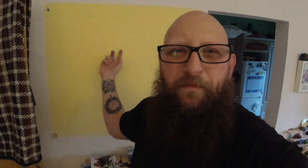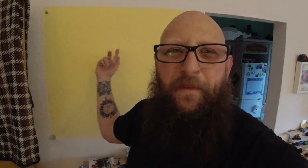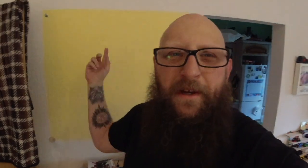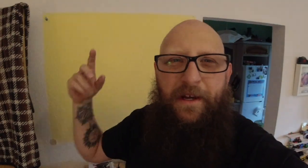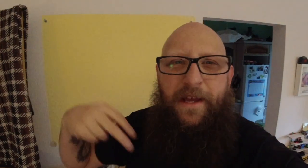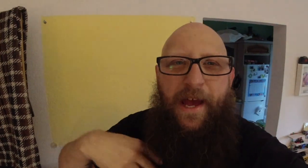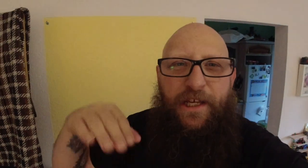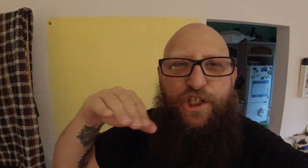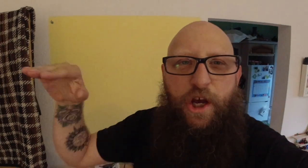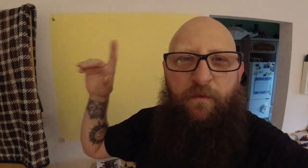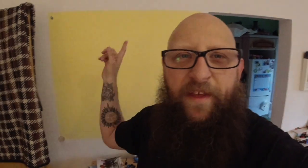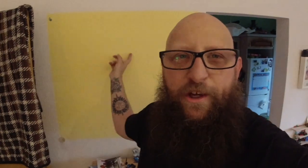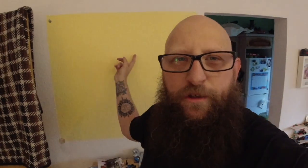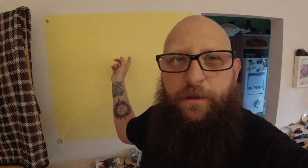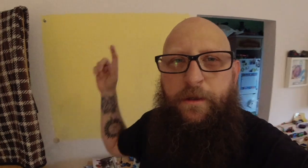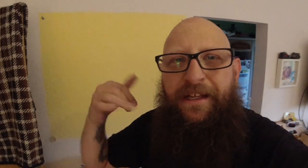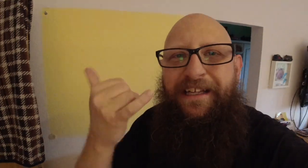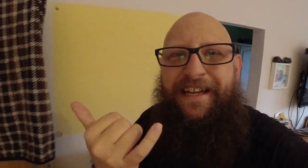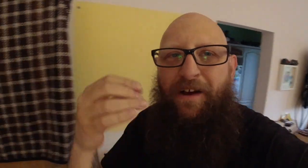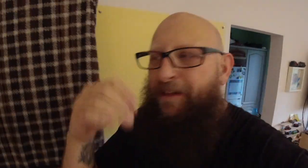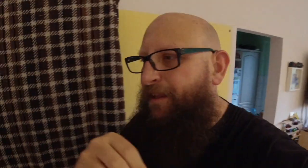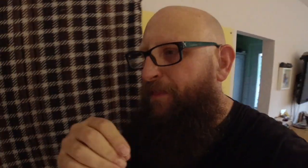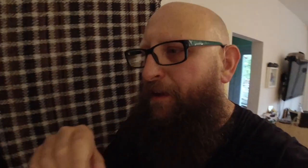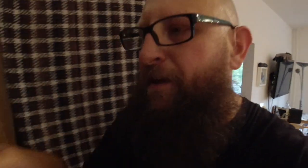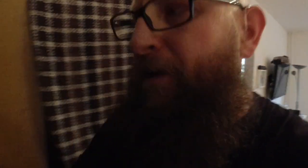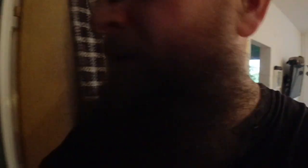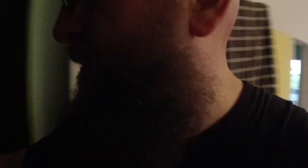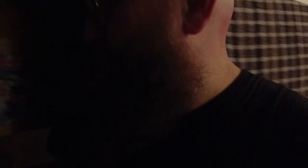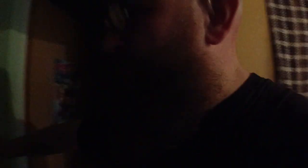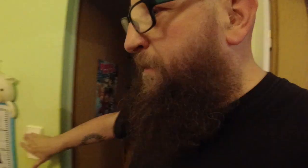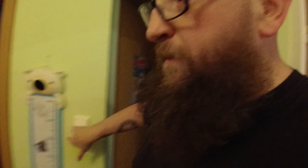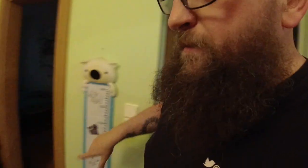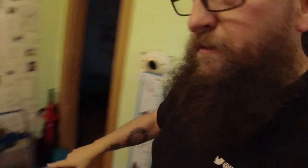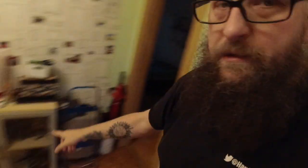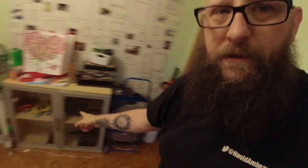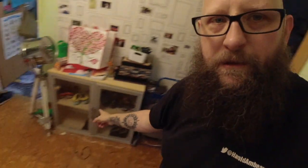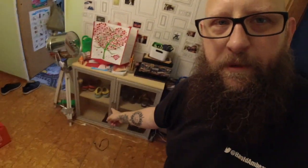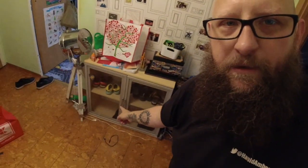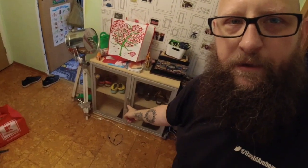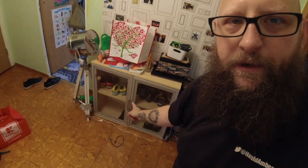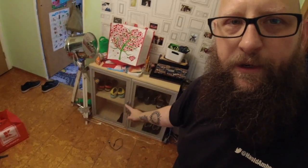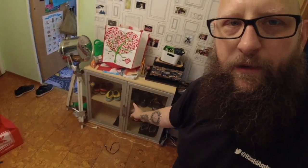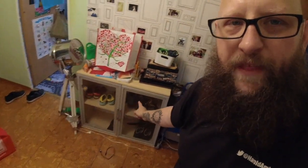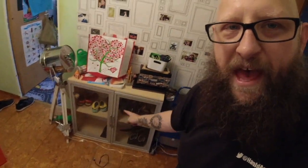It had a shelf there, it's now in the, here that